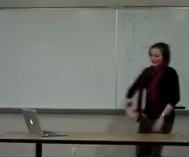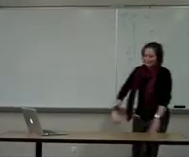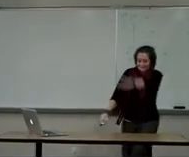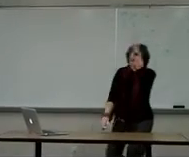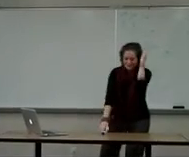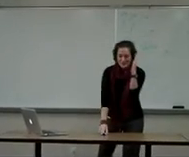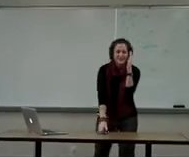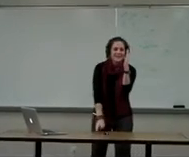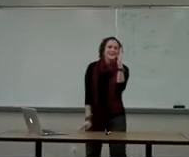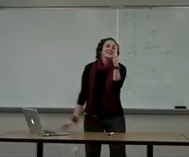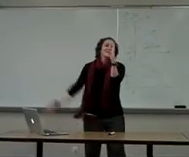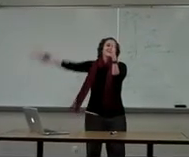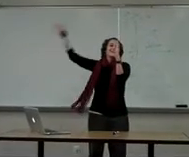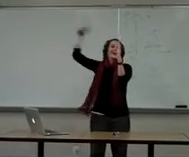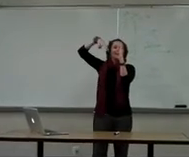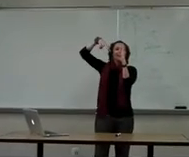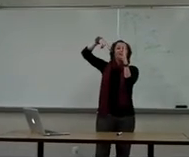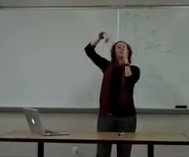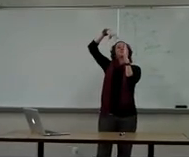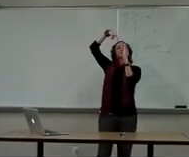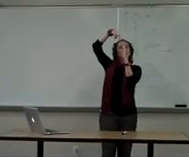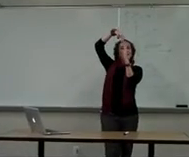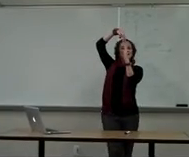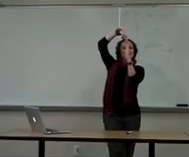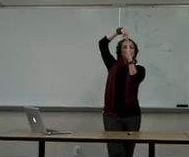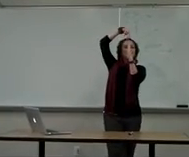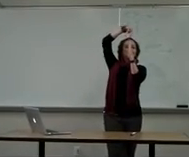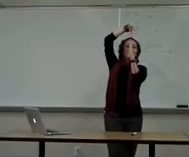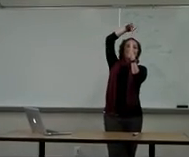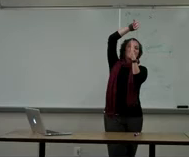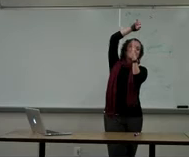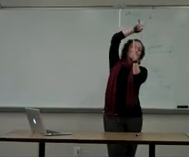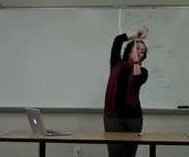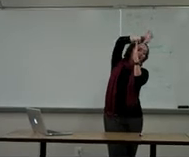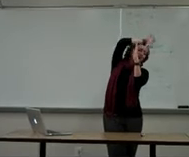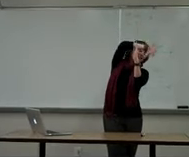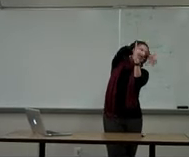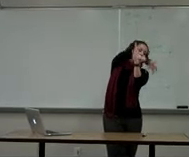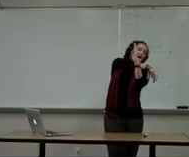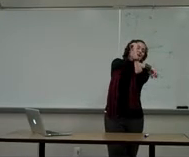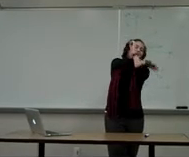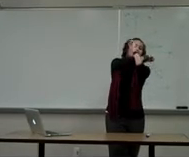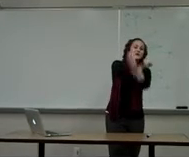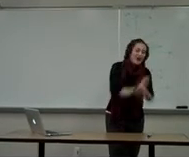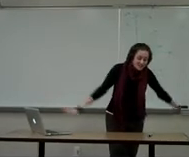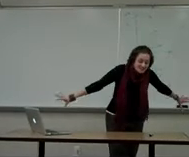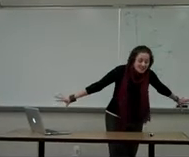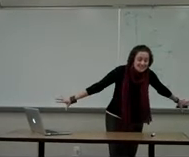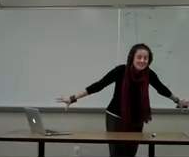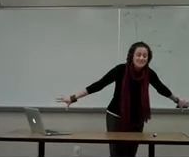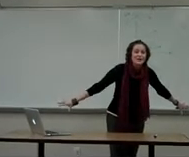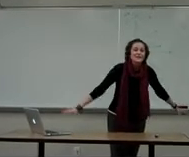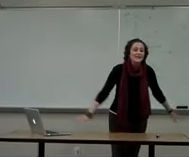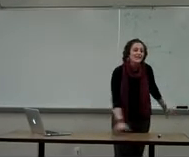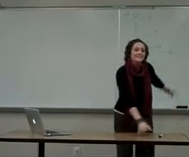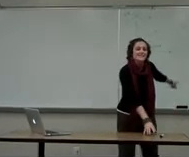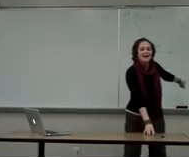So Joe walks to right and he falls down and he crashes so he is